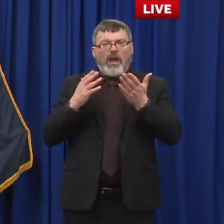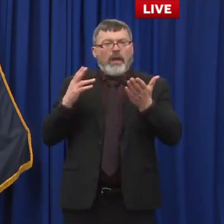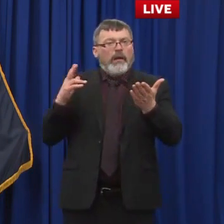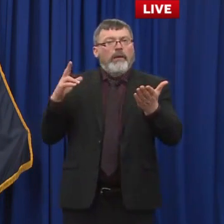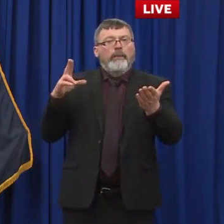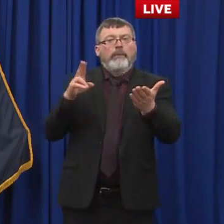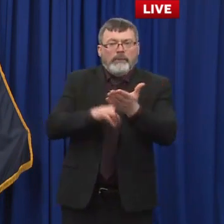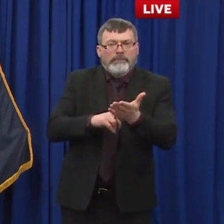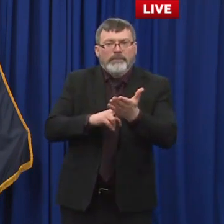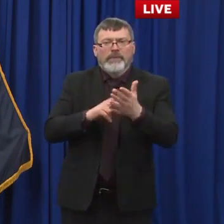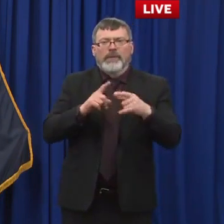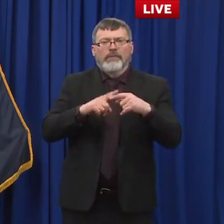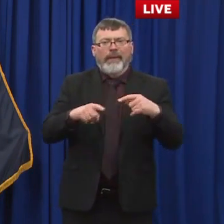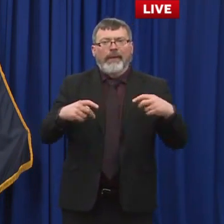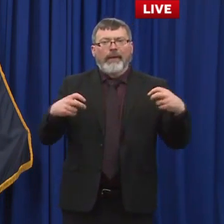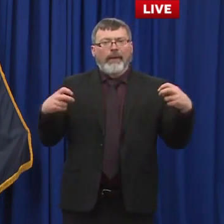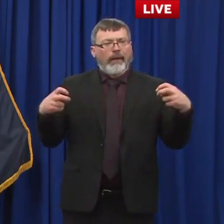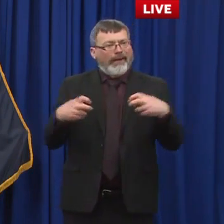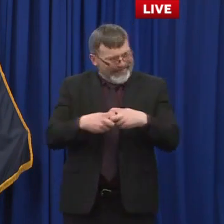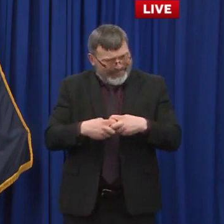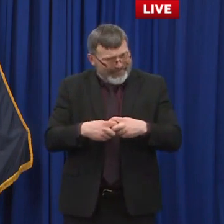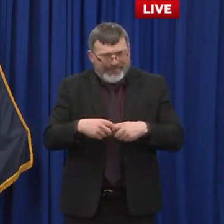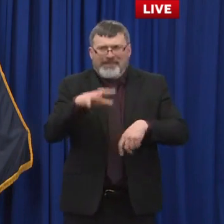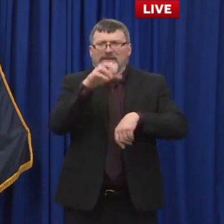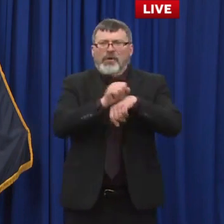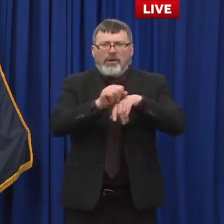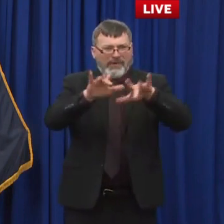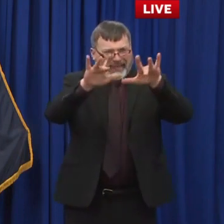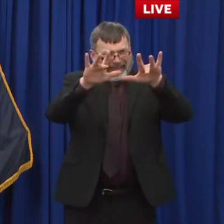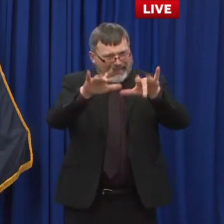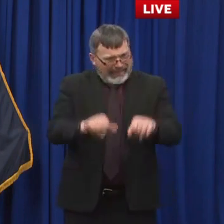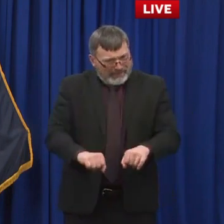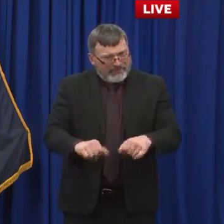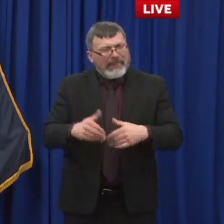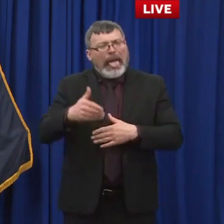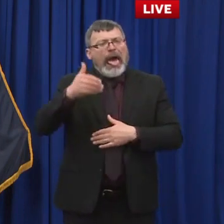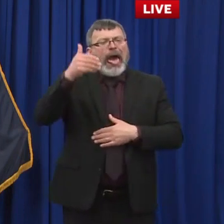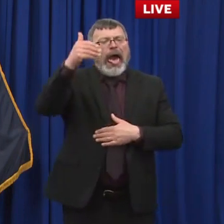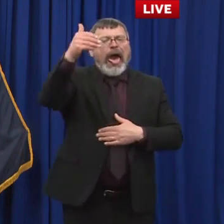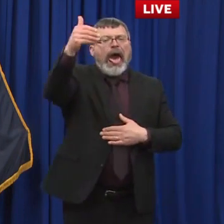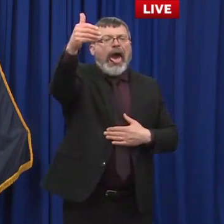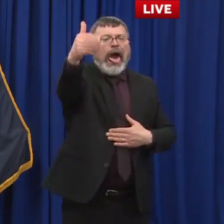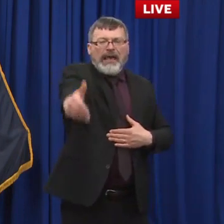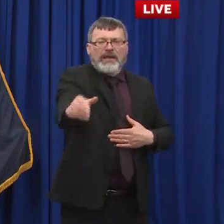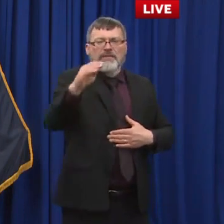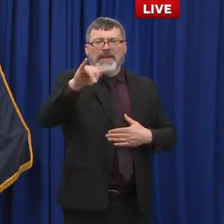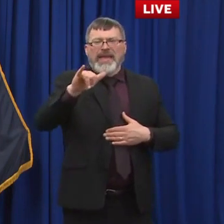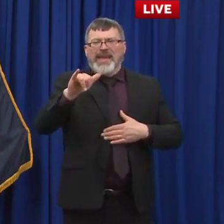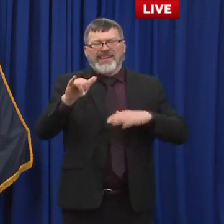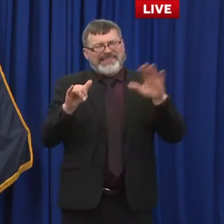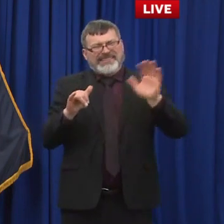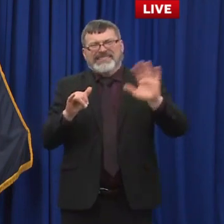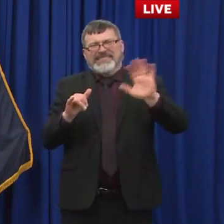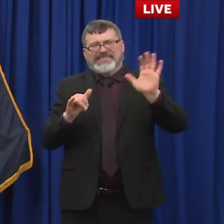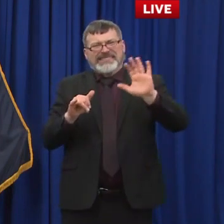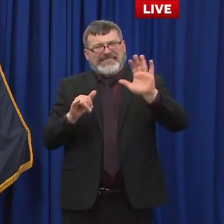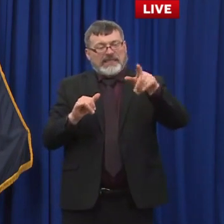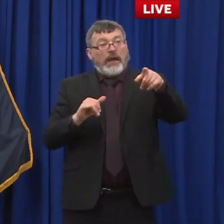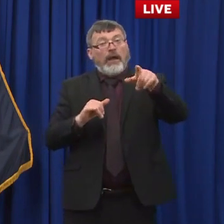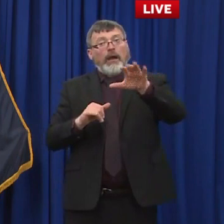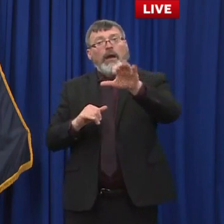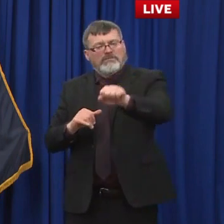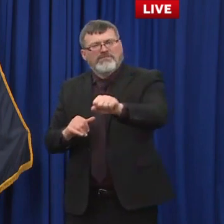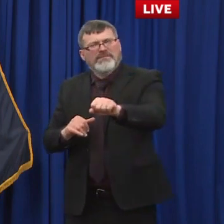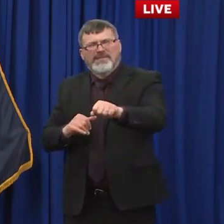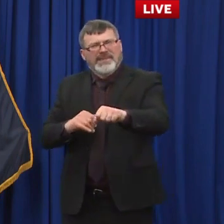in and move their appointments up. There are appointments today in the state of New Hampshire going unfilled. So sometimes it might be an extra five or 10 miles or a